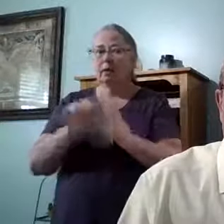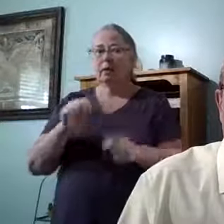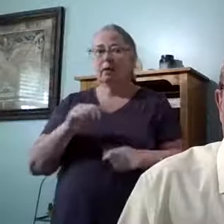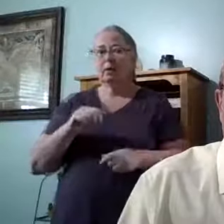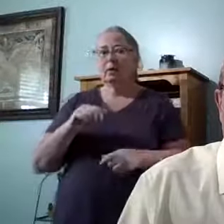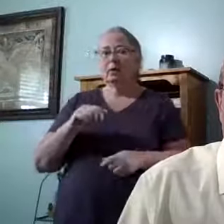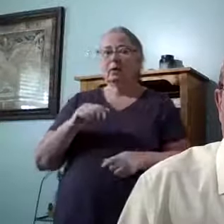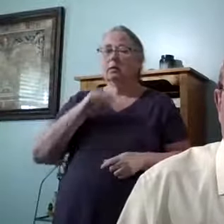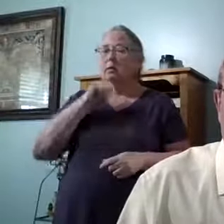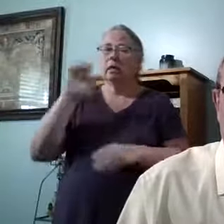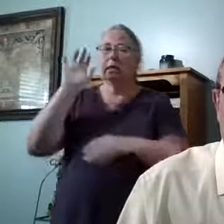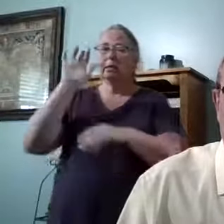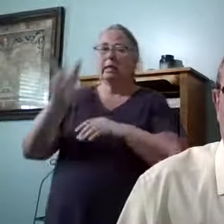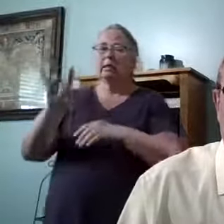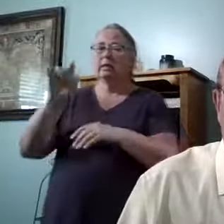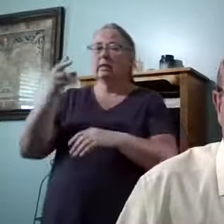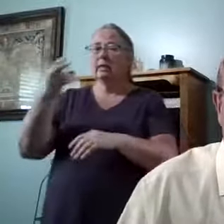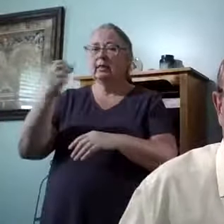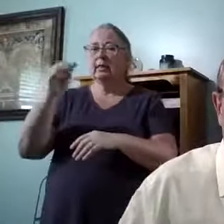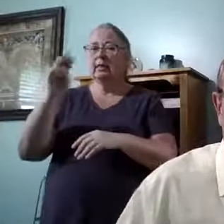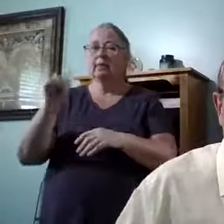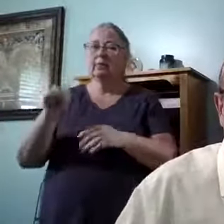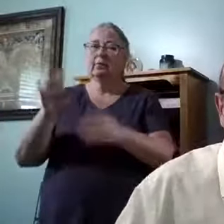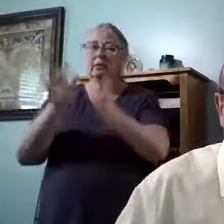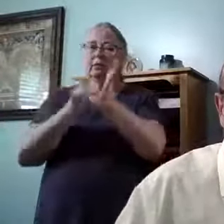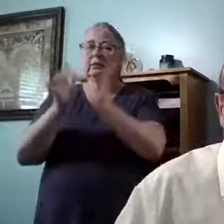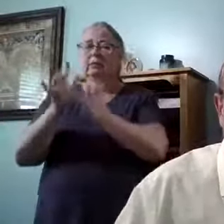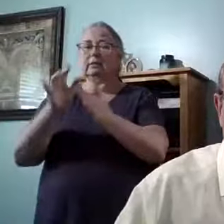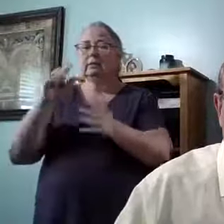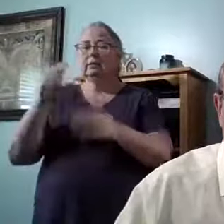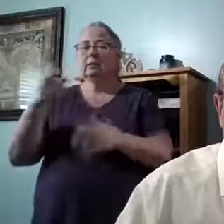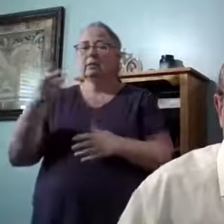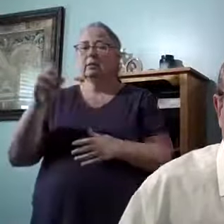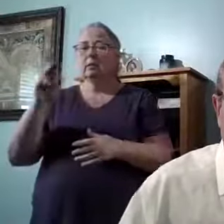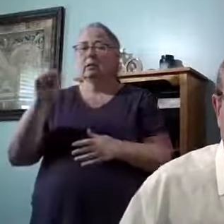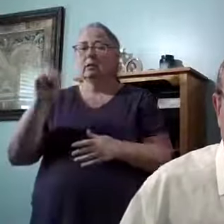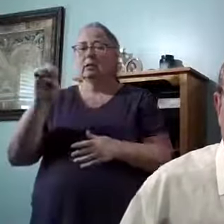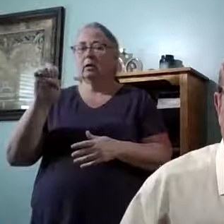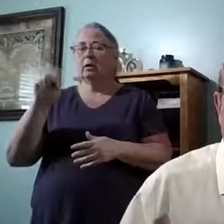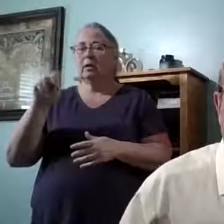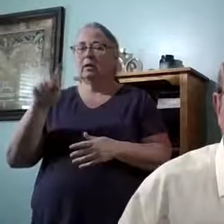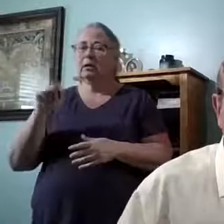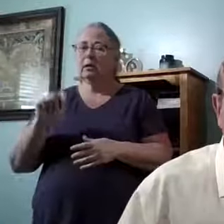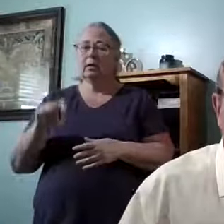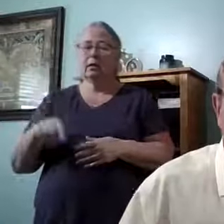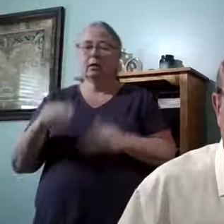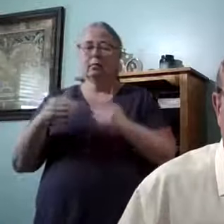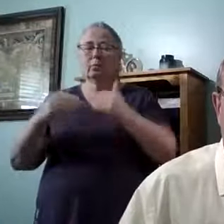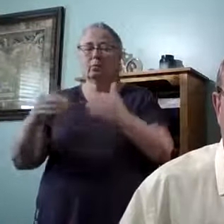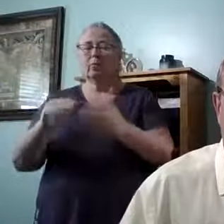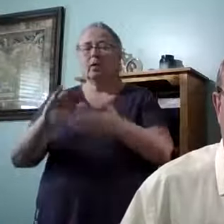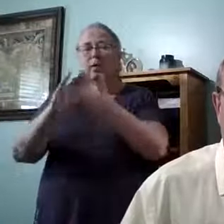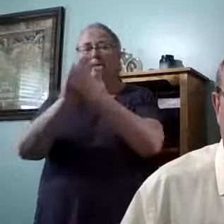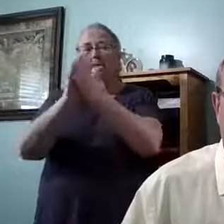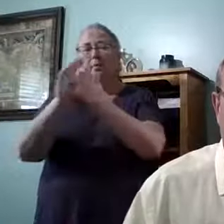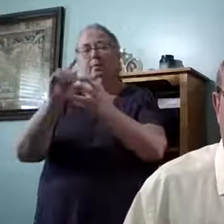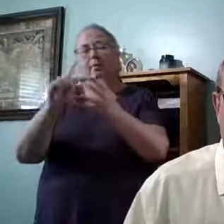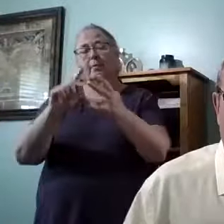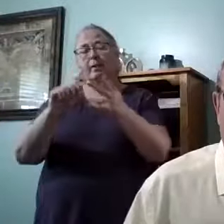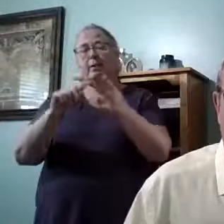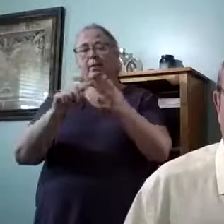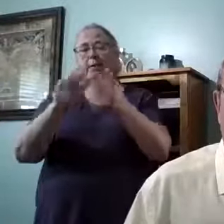we're not touching the hem of the master's garment. Okay. Now, as we move on the peace of God,